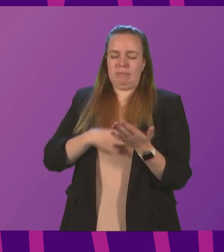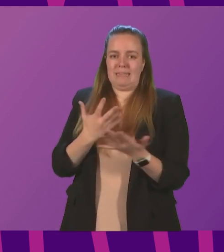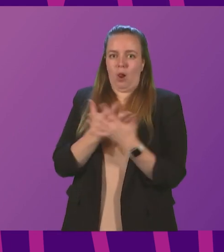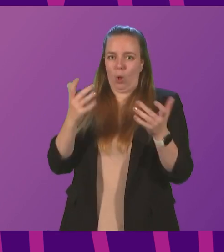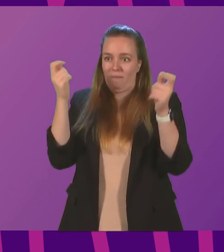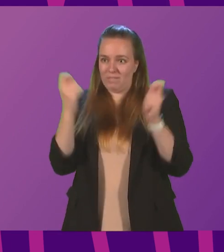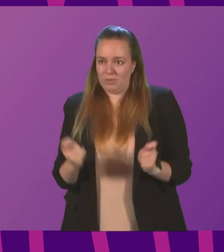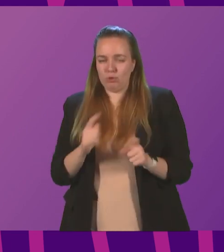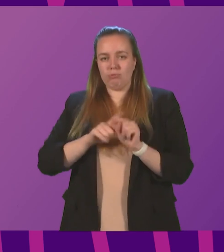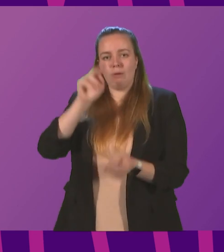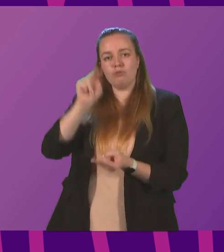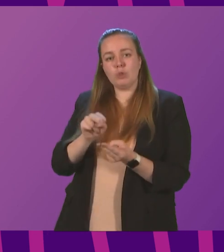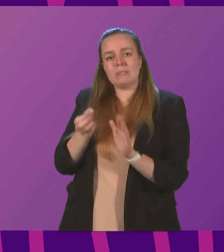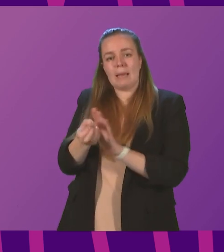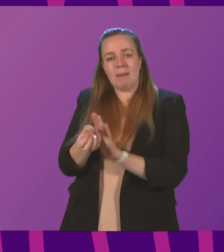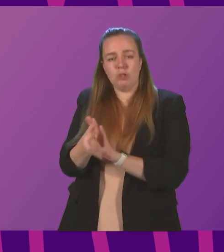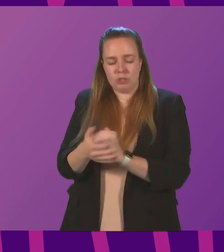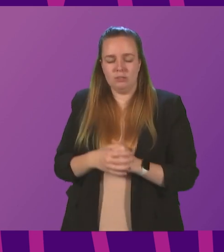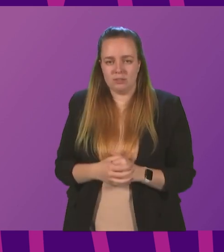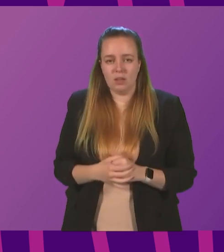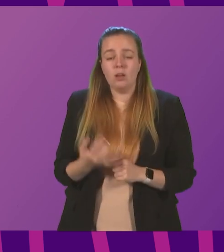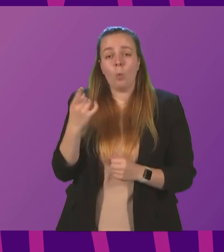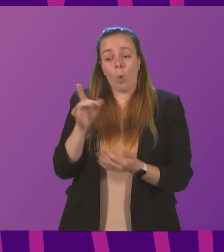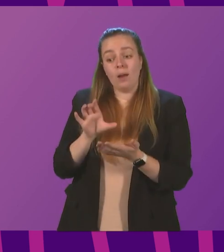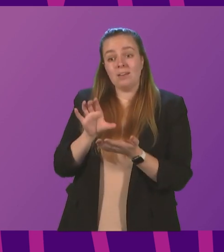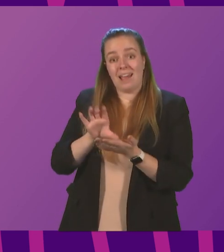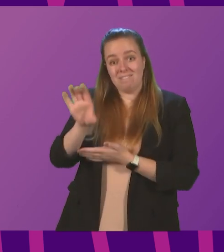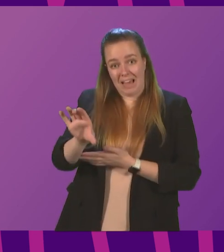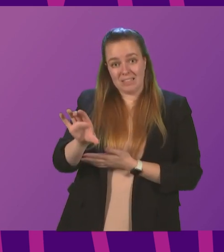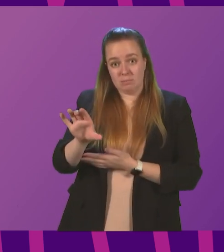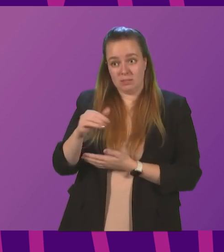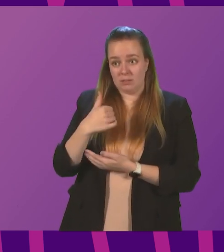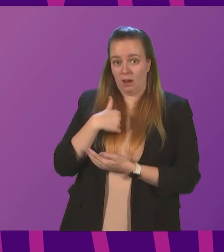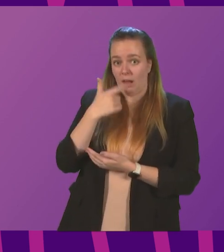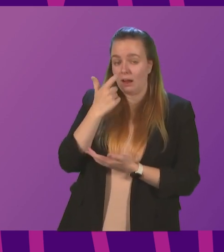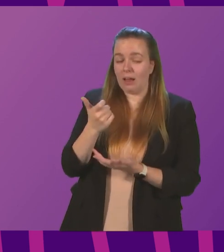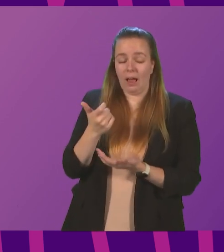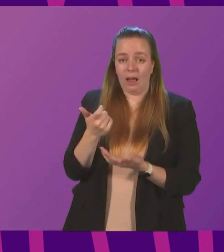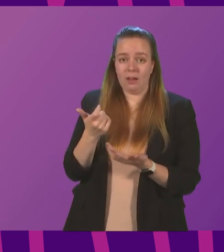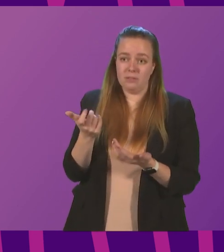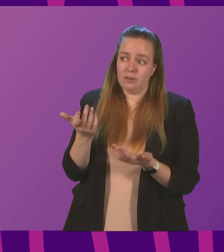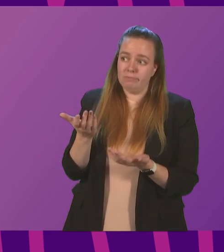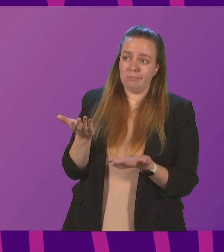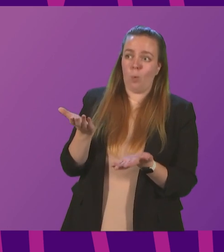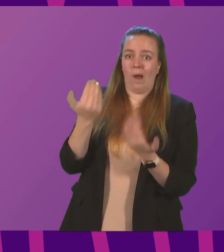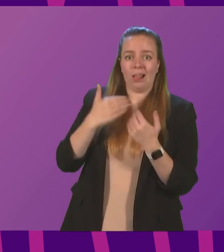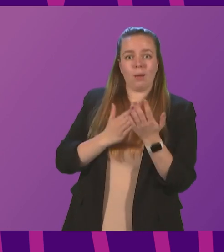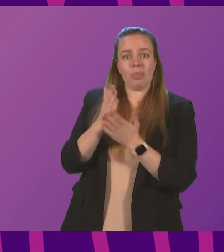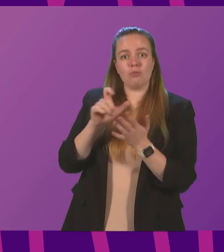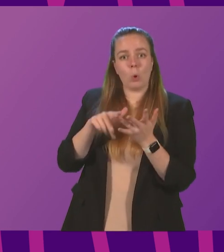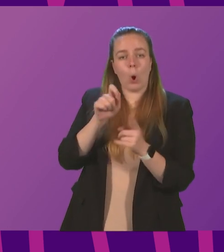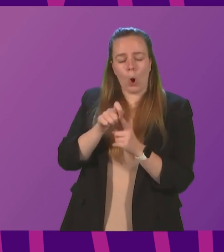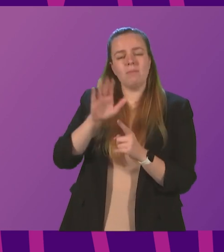reduce the emissions and one of the investments I was able to welcome over the course of COP was